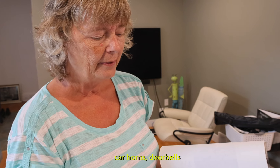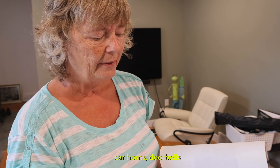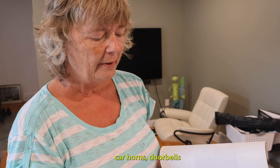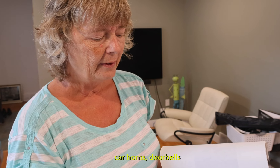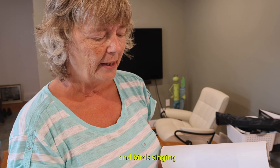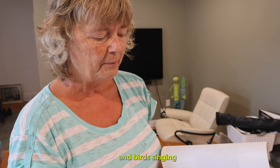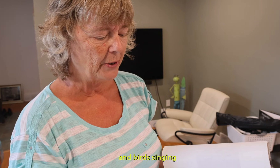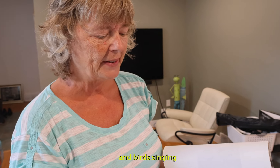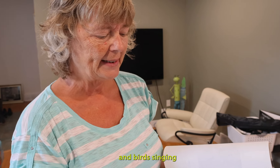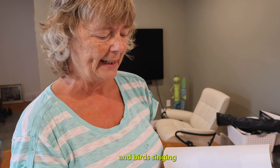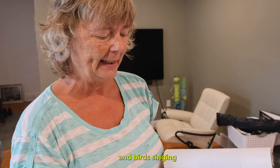and birds singing.